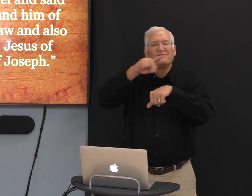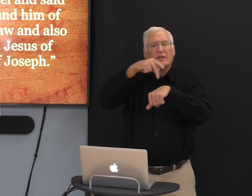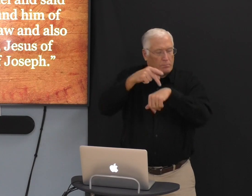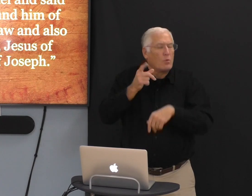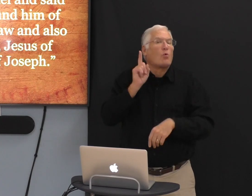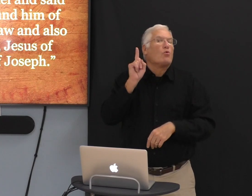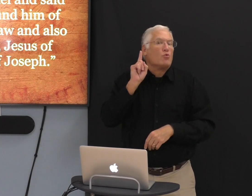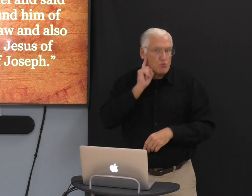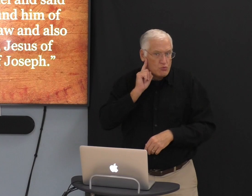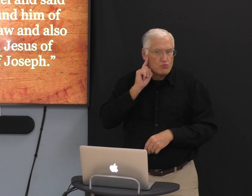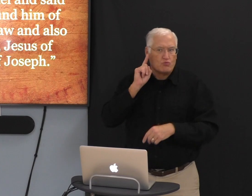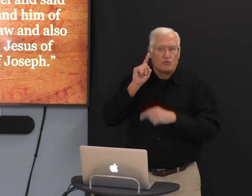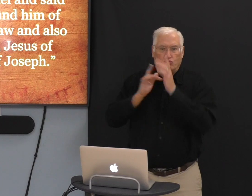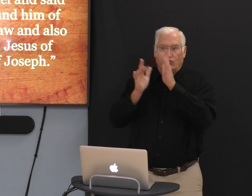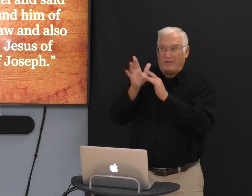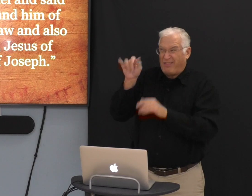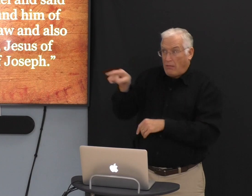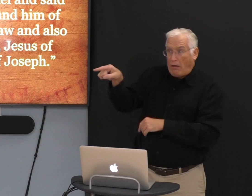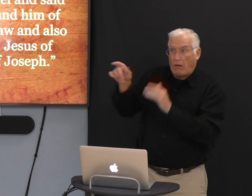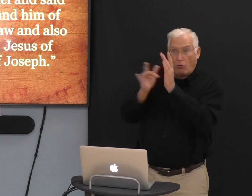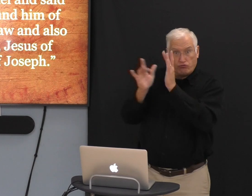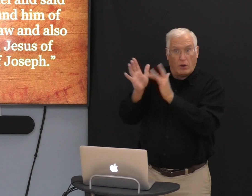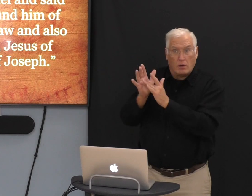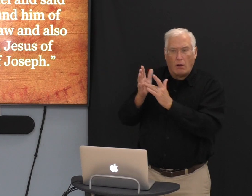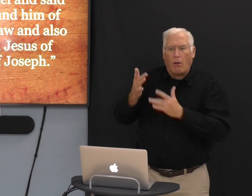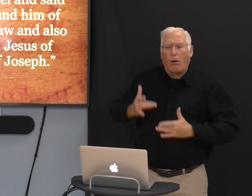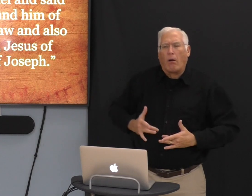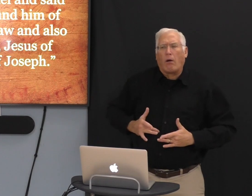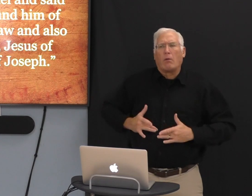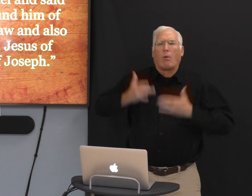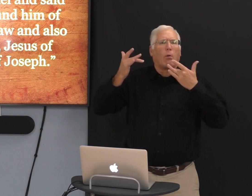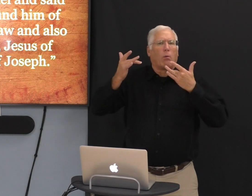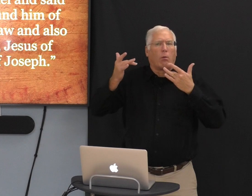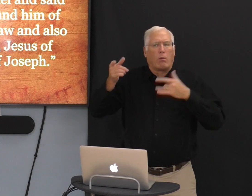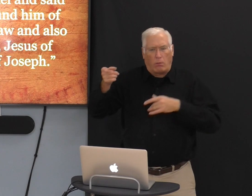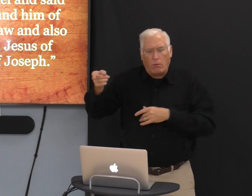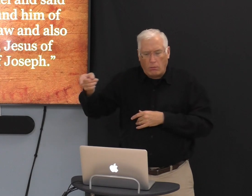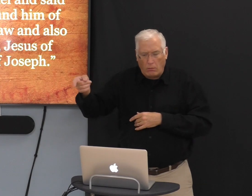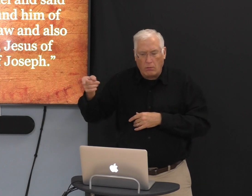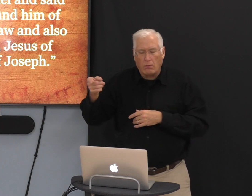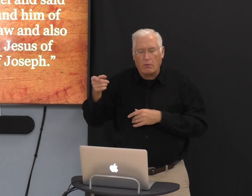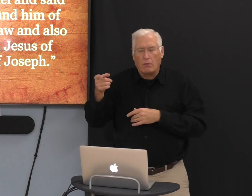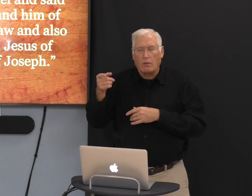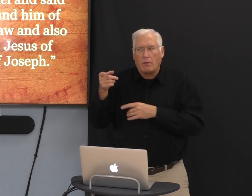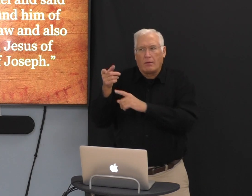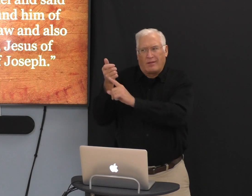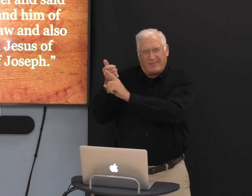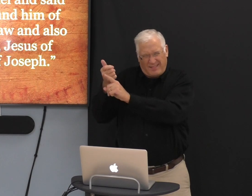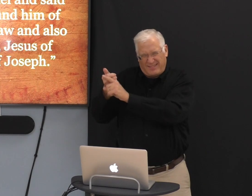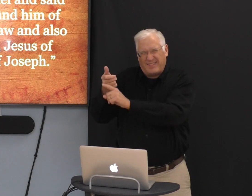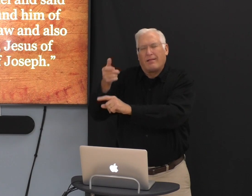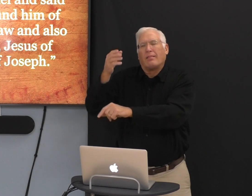disciples. And Philip had heard about Jesus.